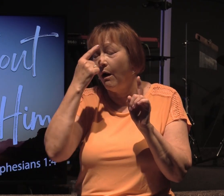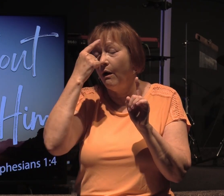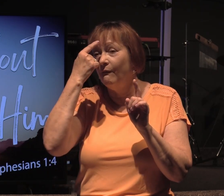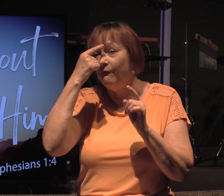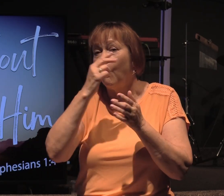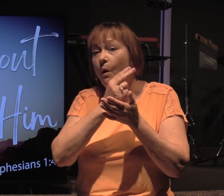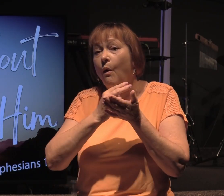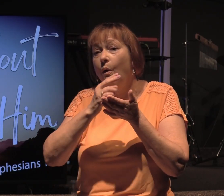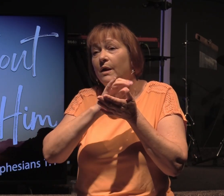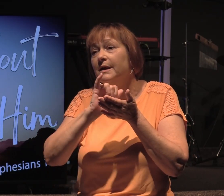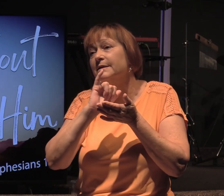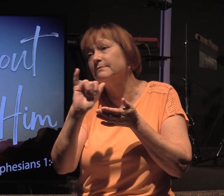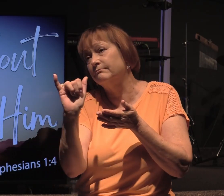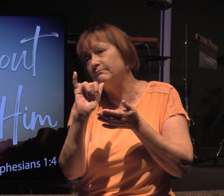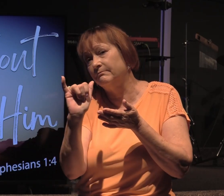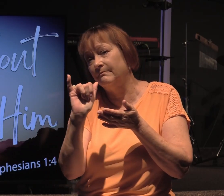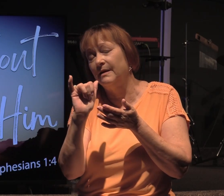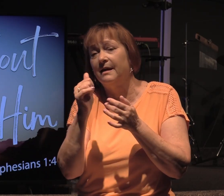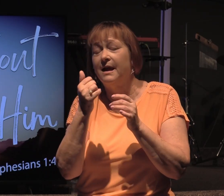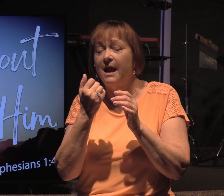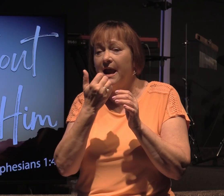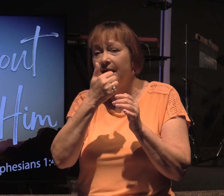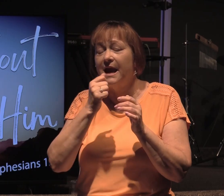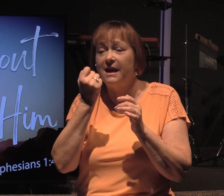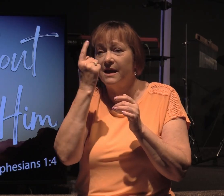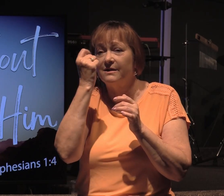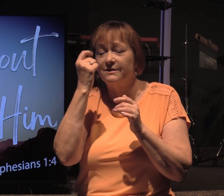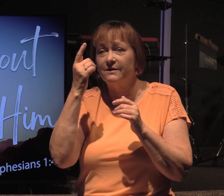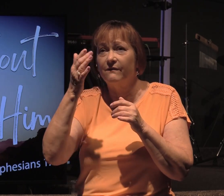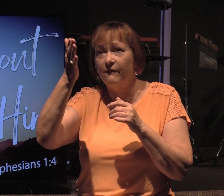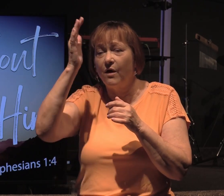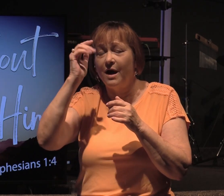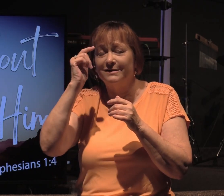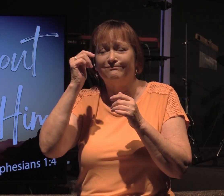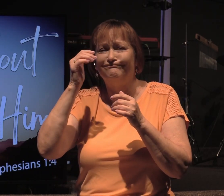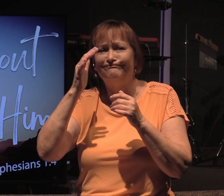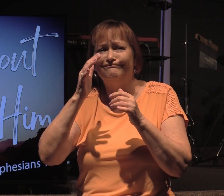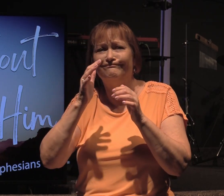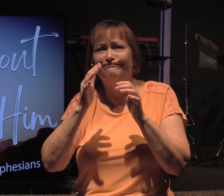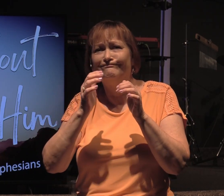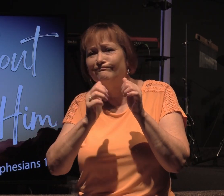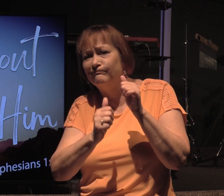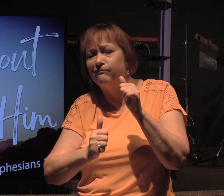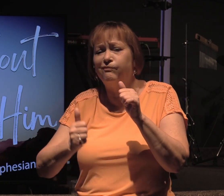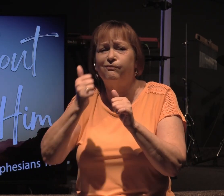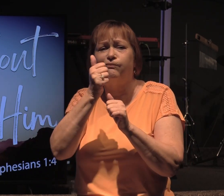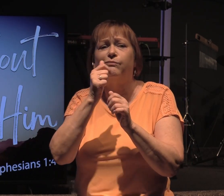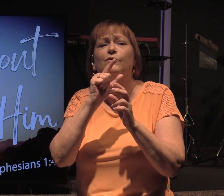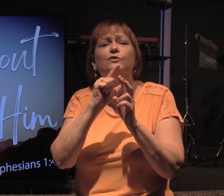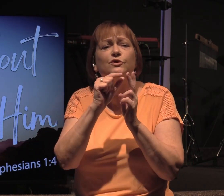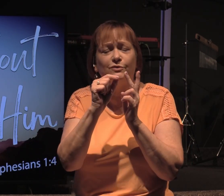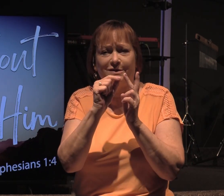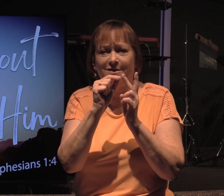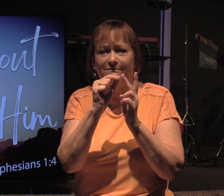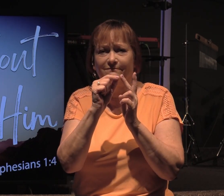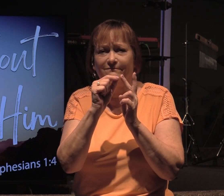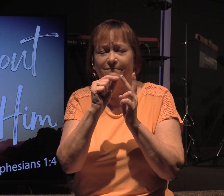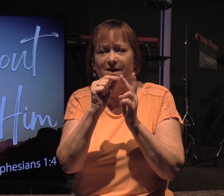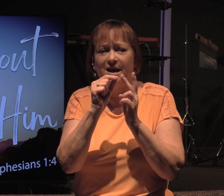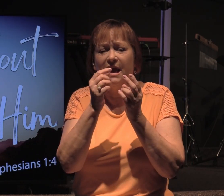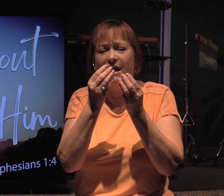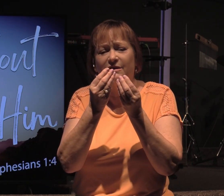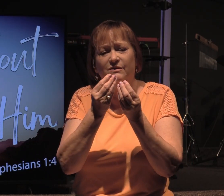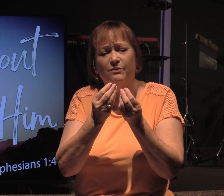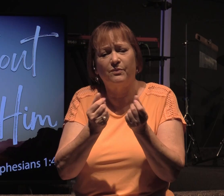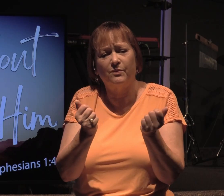holiness. And any understanding of God's sovereign choosing that diminishes our